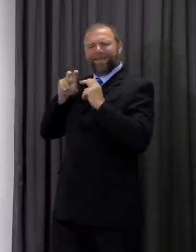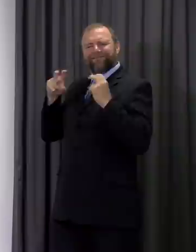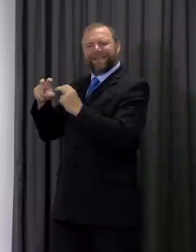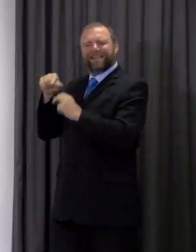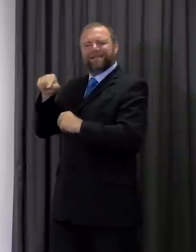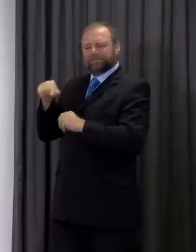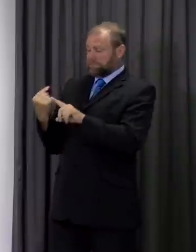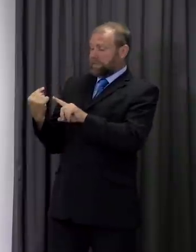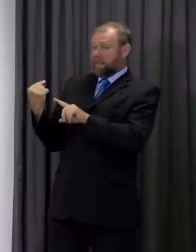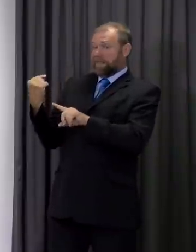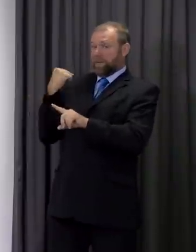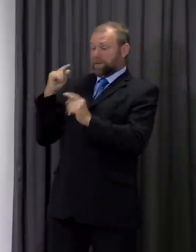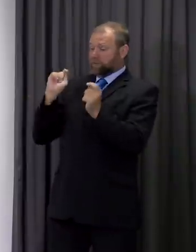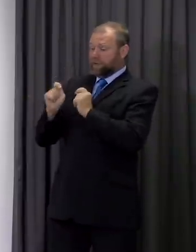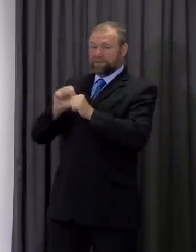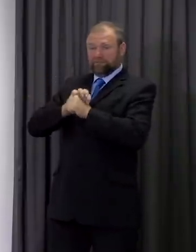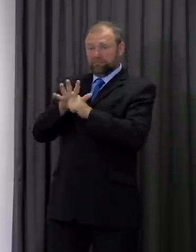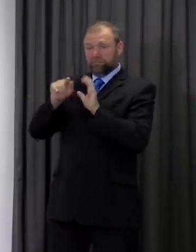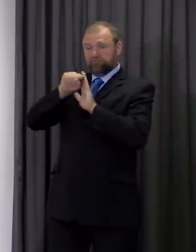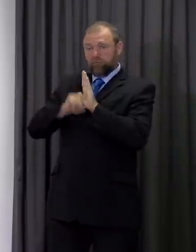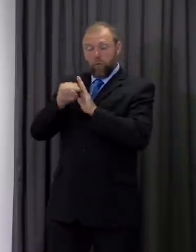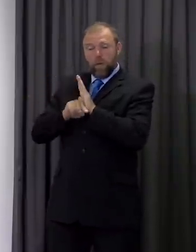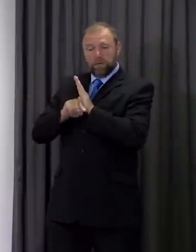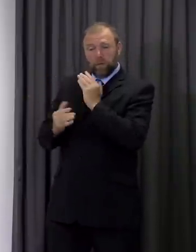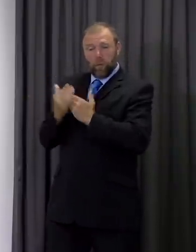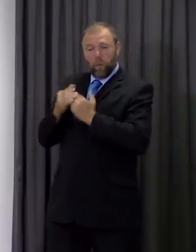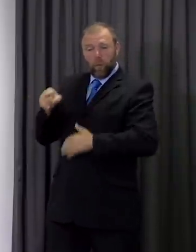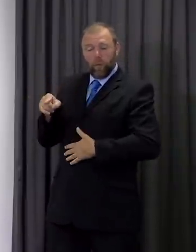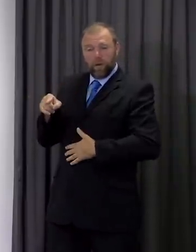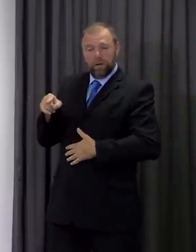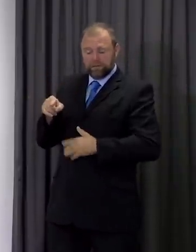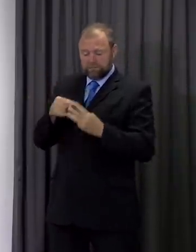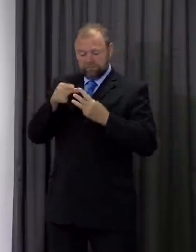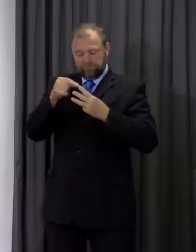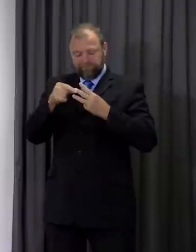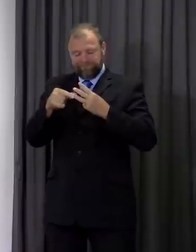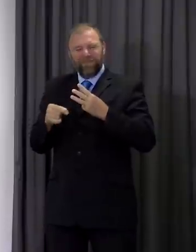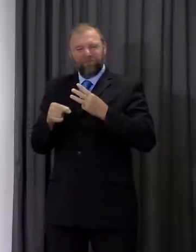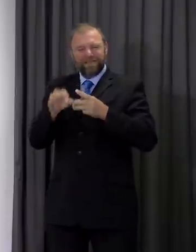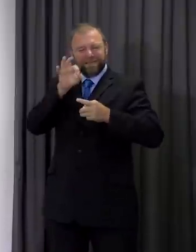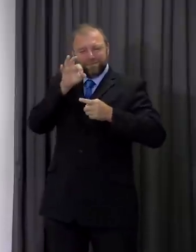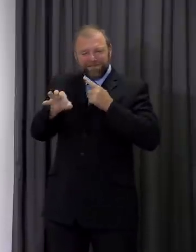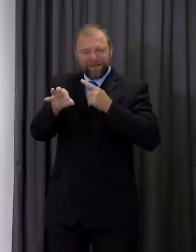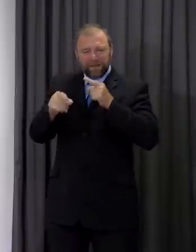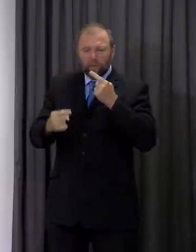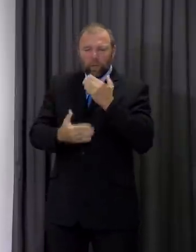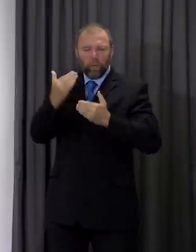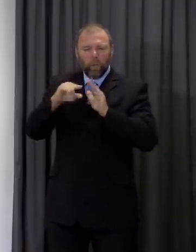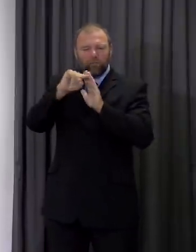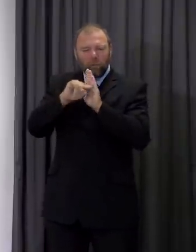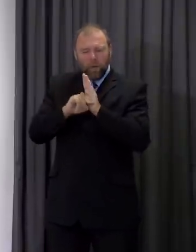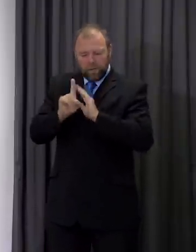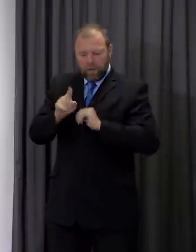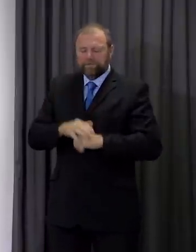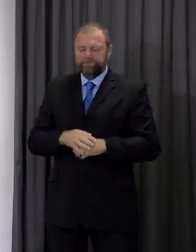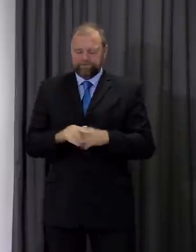last week to help reduce the spread of coronavirus. The three specific restrictions introduced were face